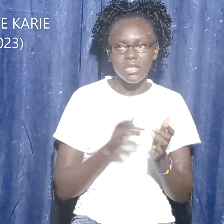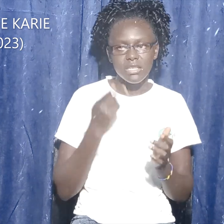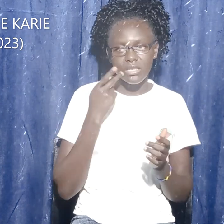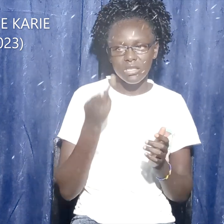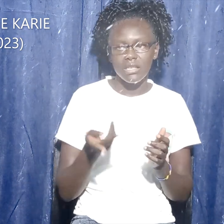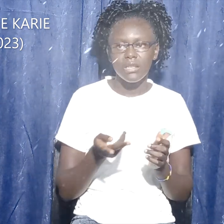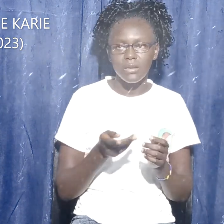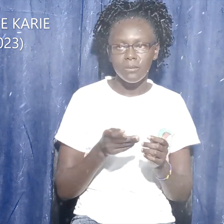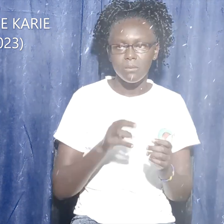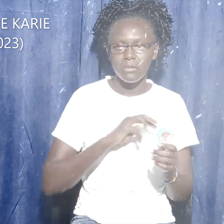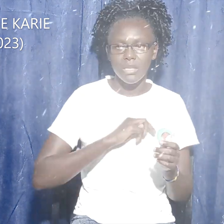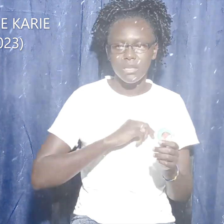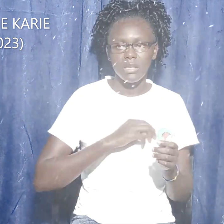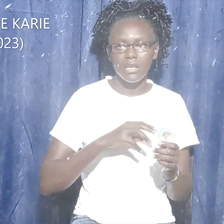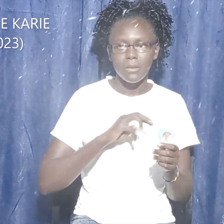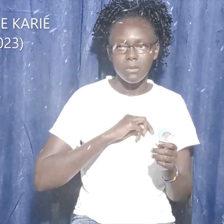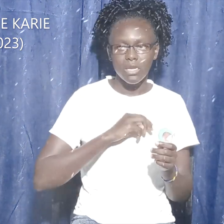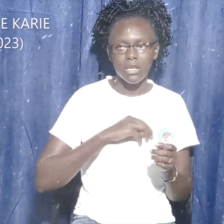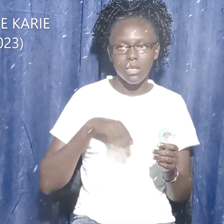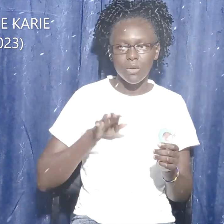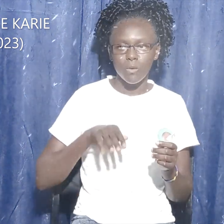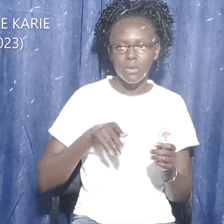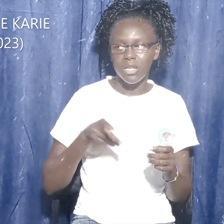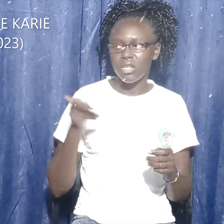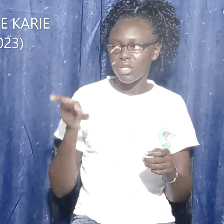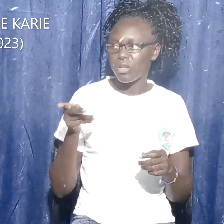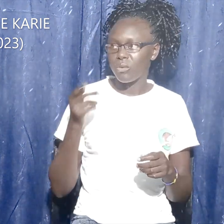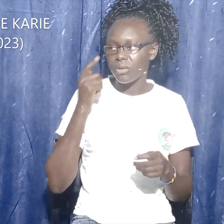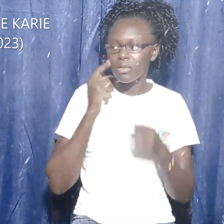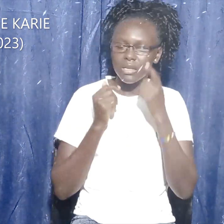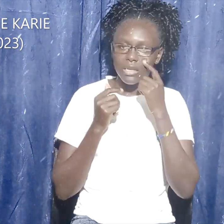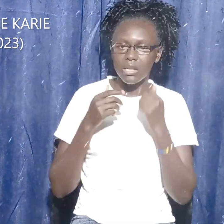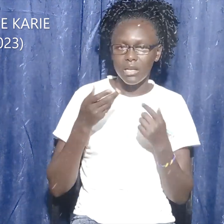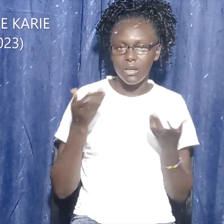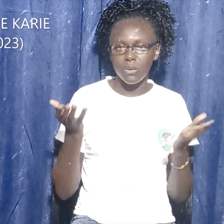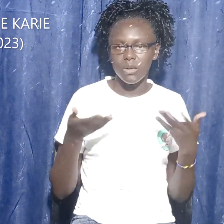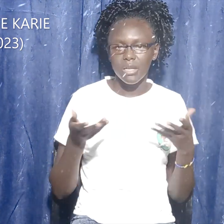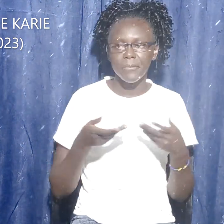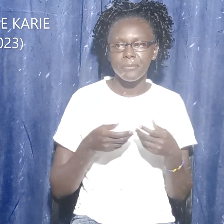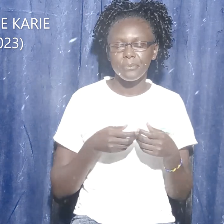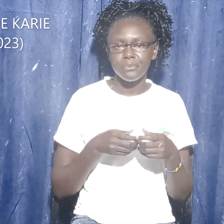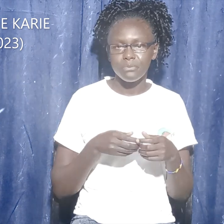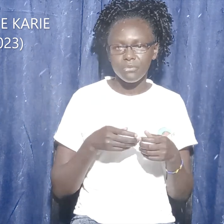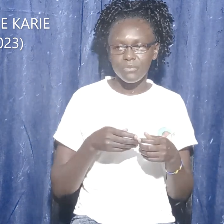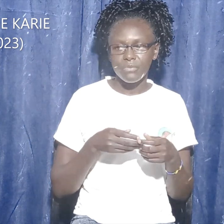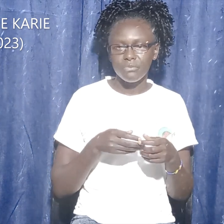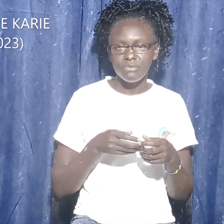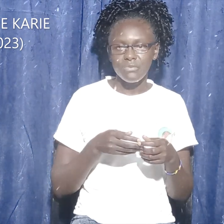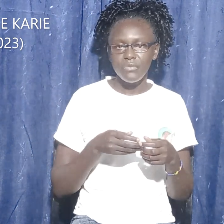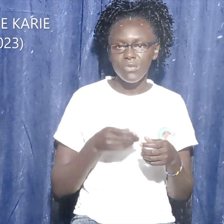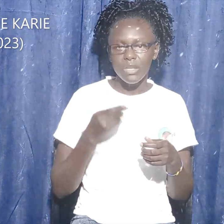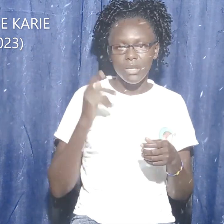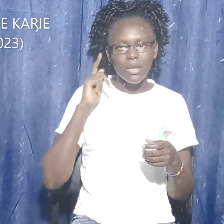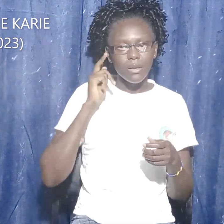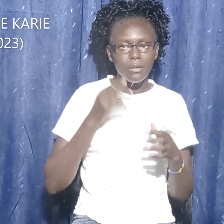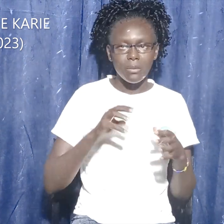weeping? Who are you seeking? Supposing him? Supposing to be a farmer? She said to him,